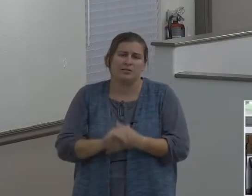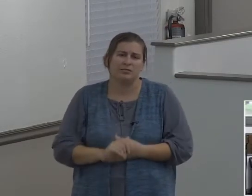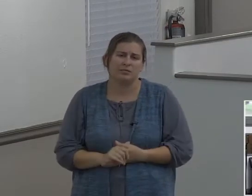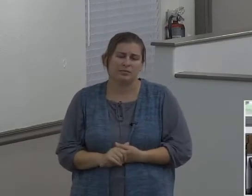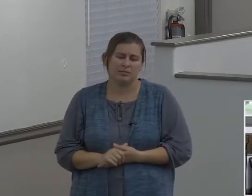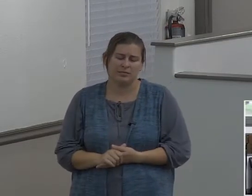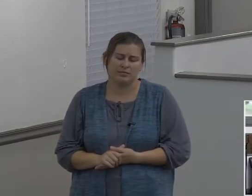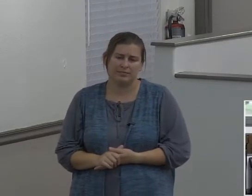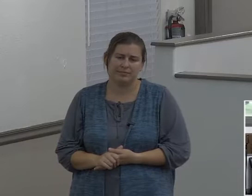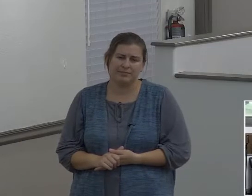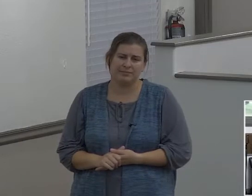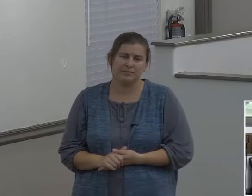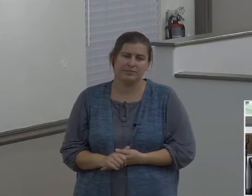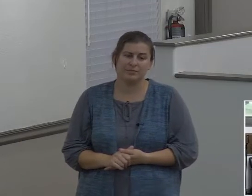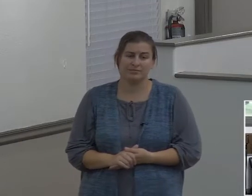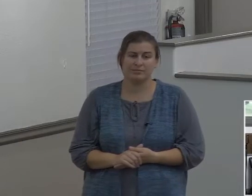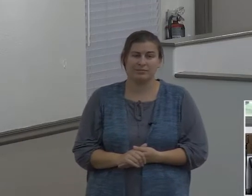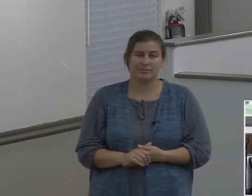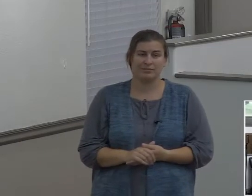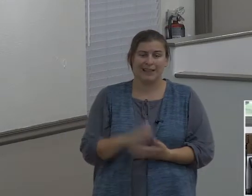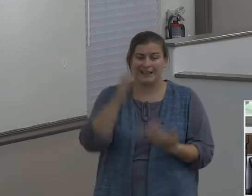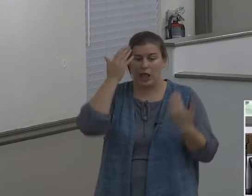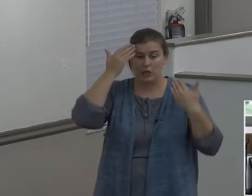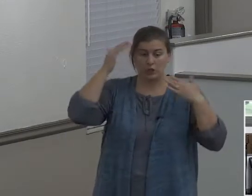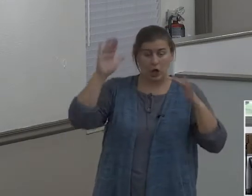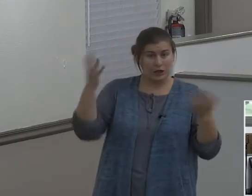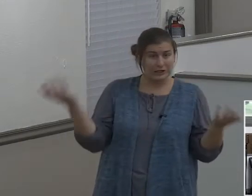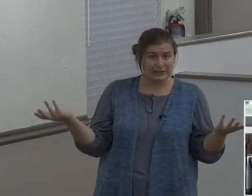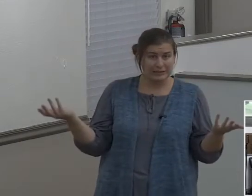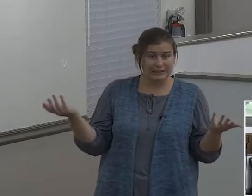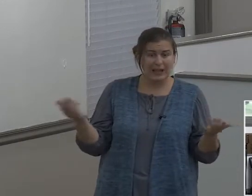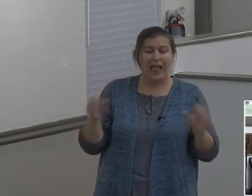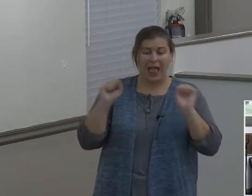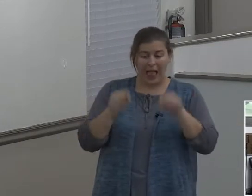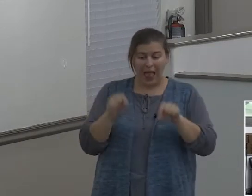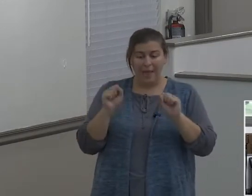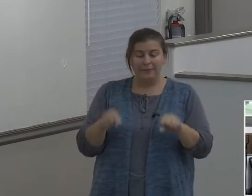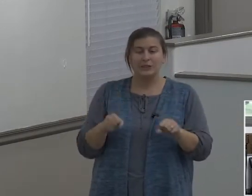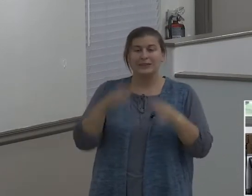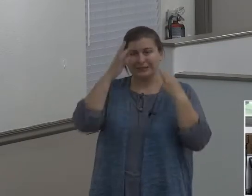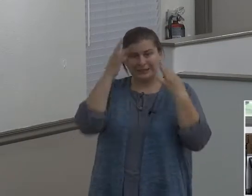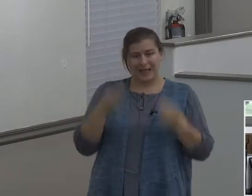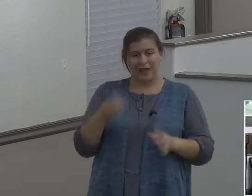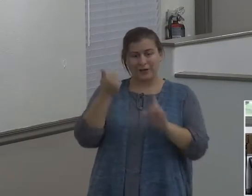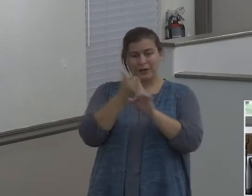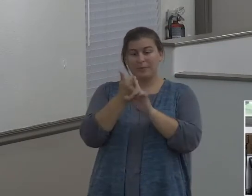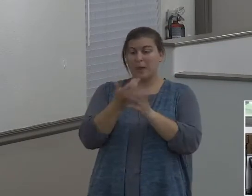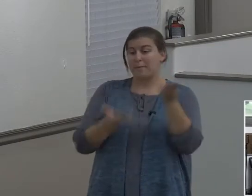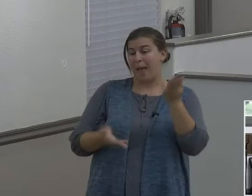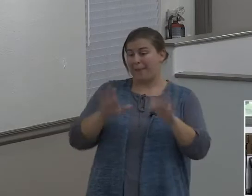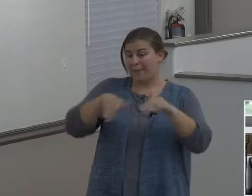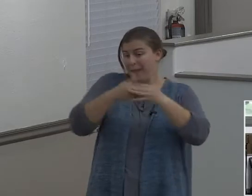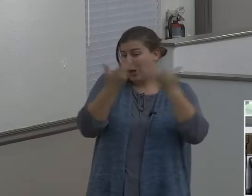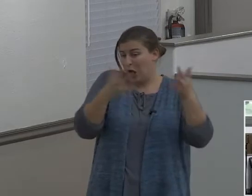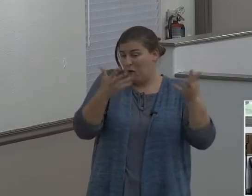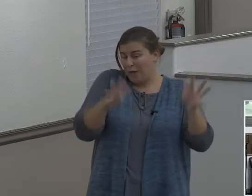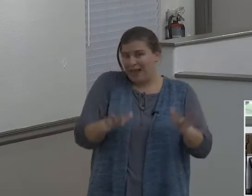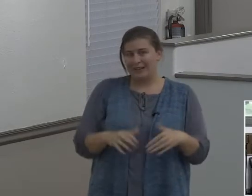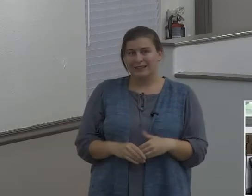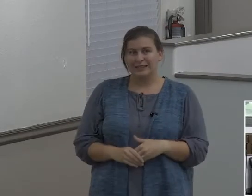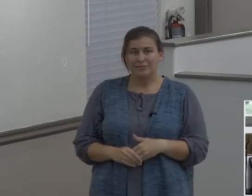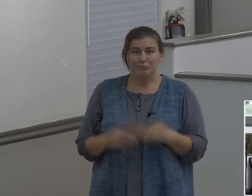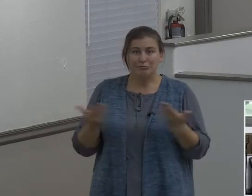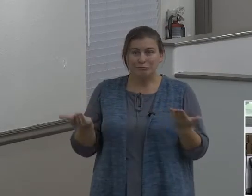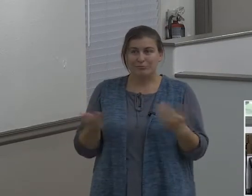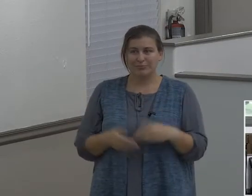he's a full grown man, able to make his own decisions, probably married already, by the time they're going from Haran